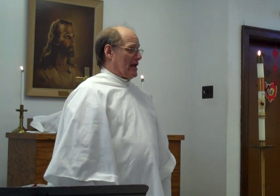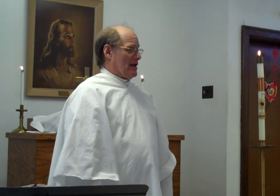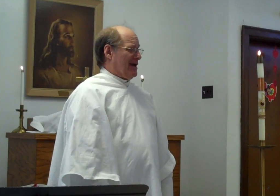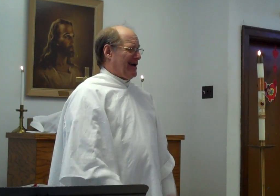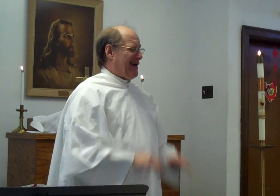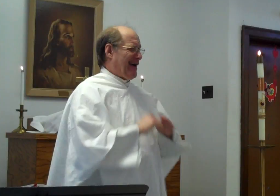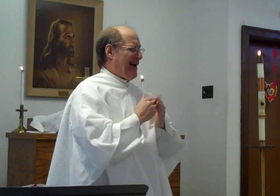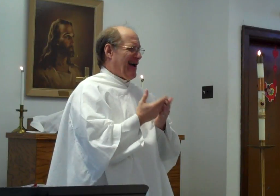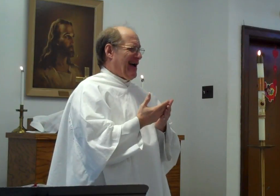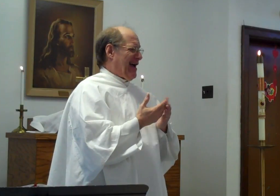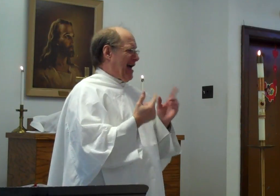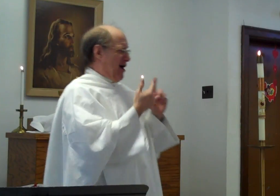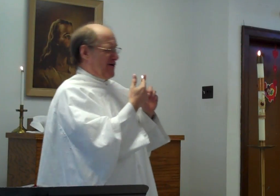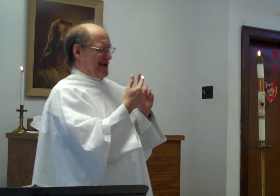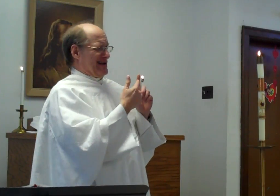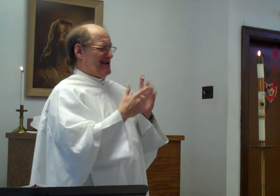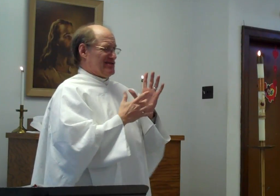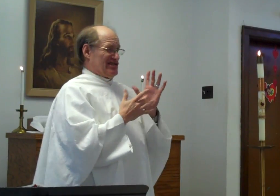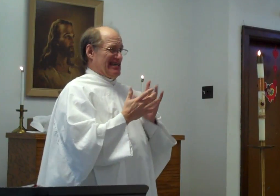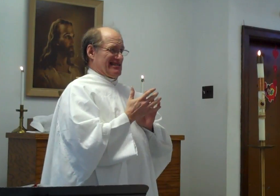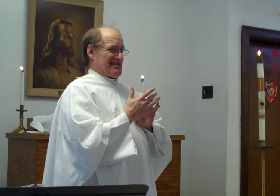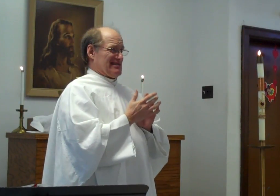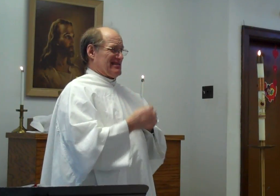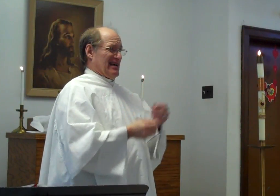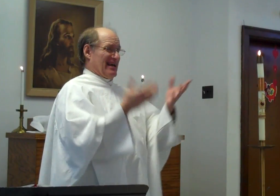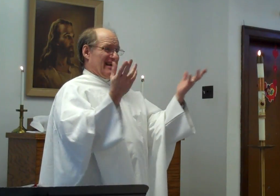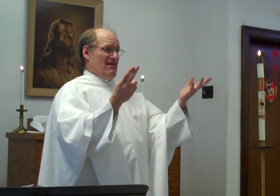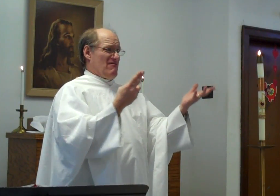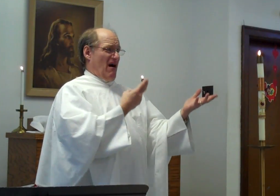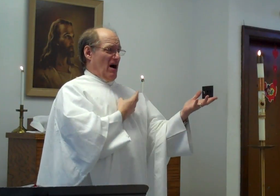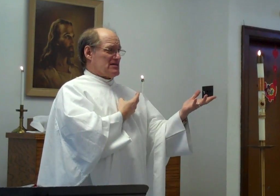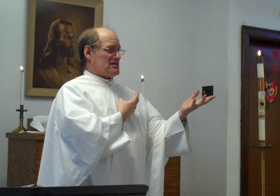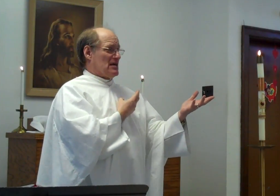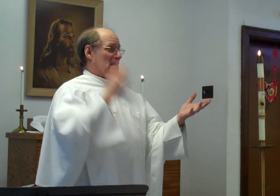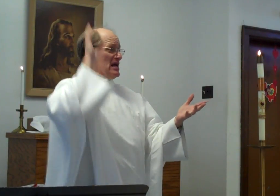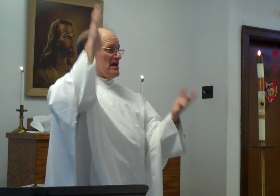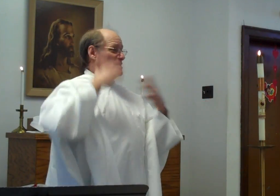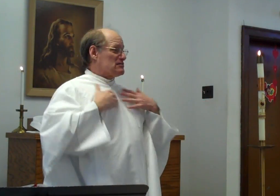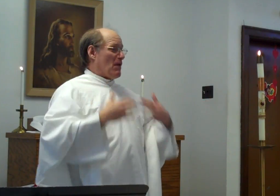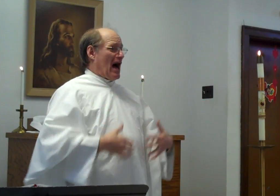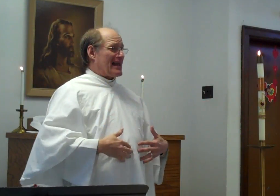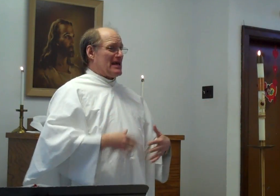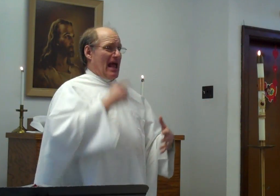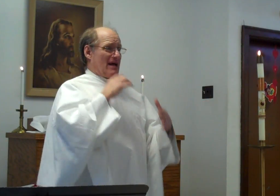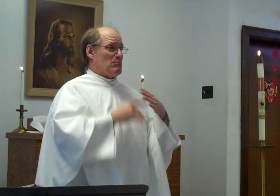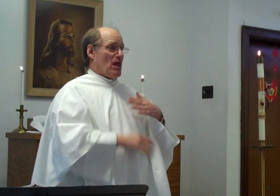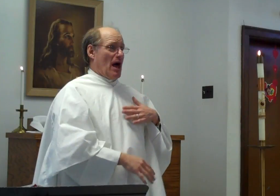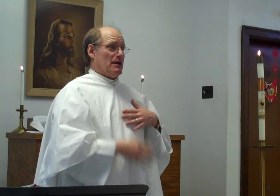How can Jesus give us his body and blood?